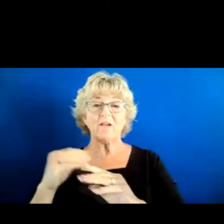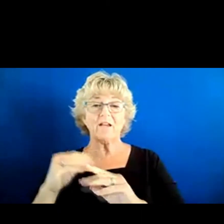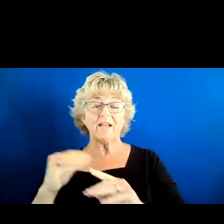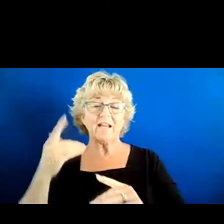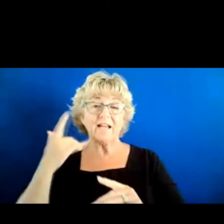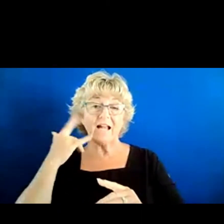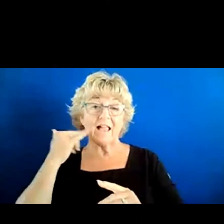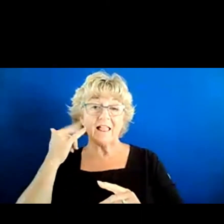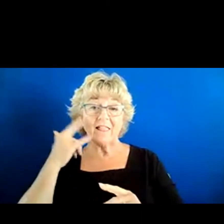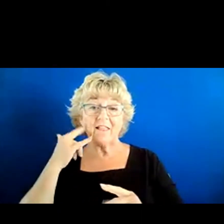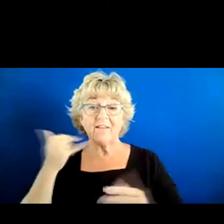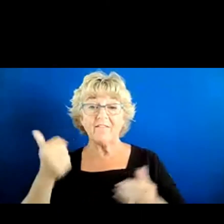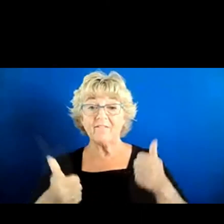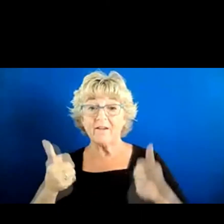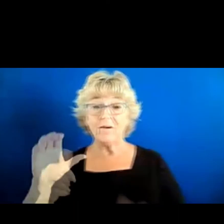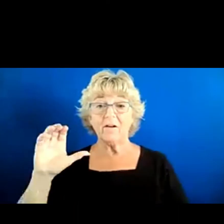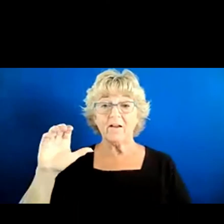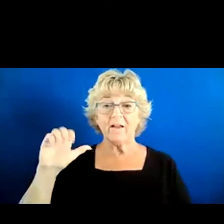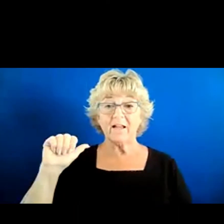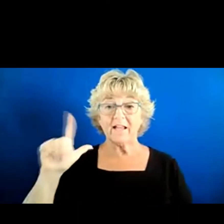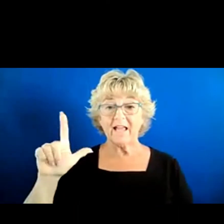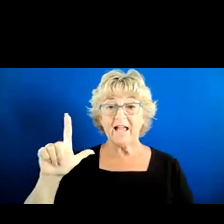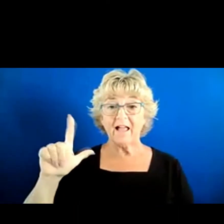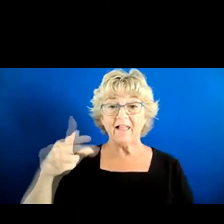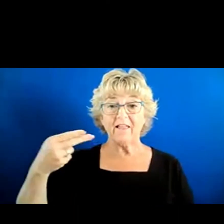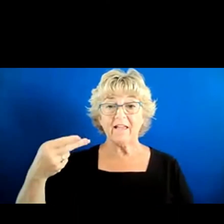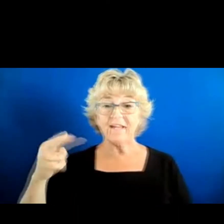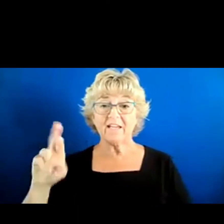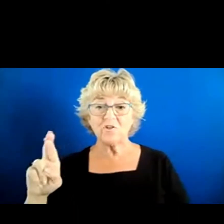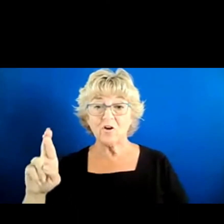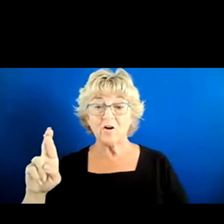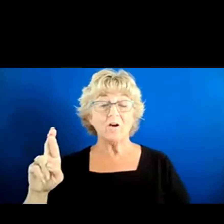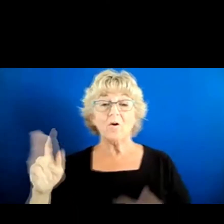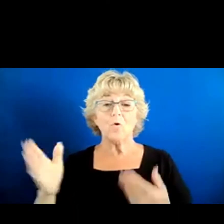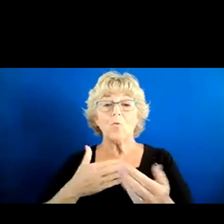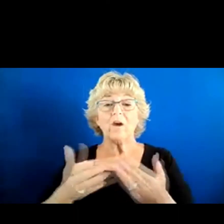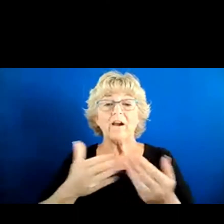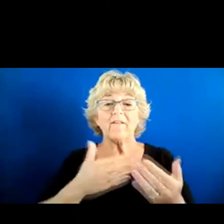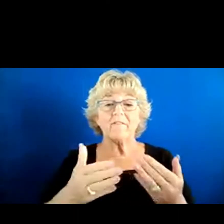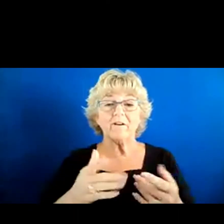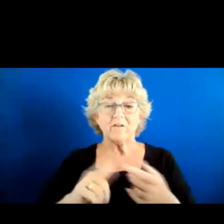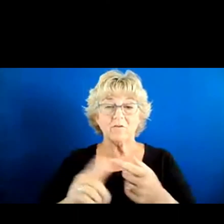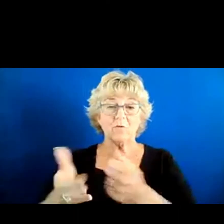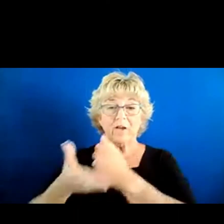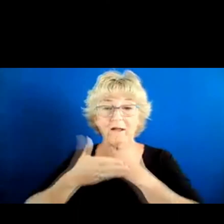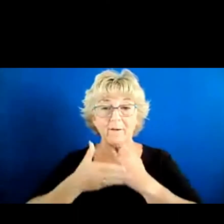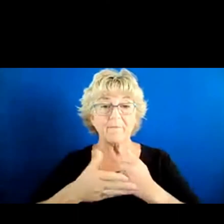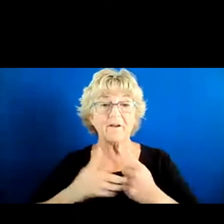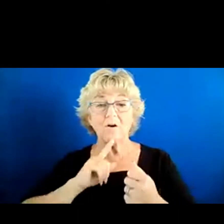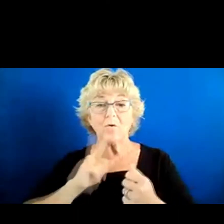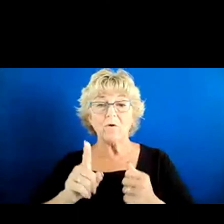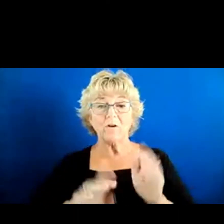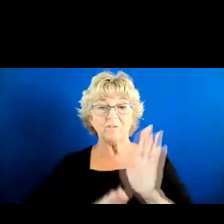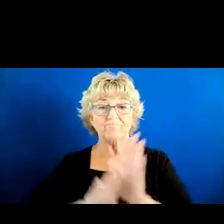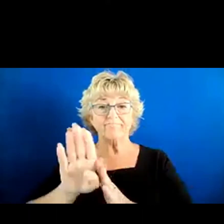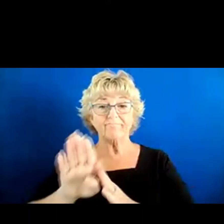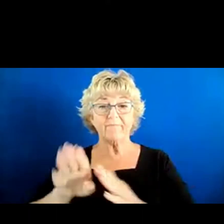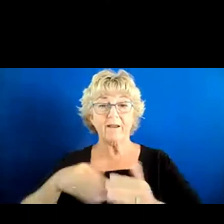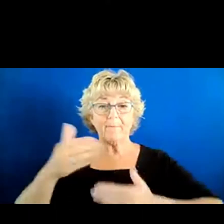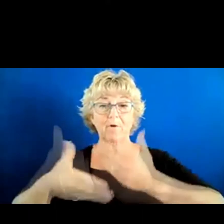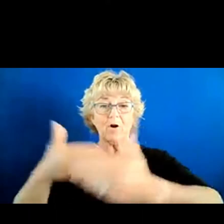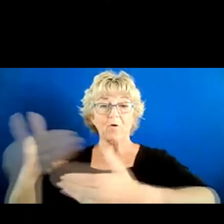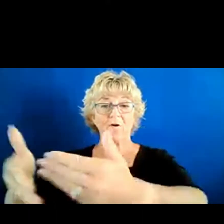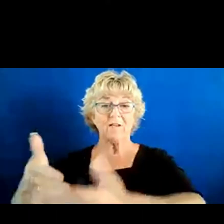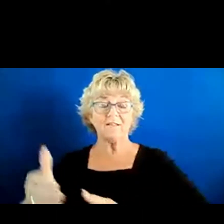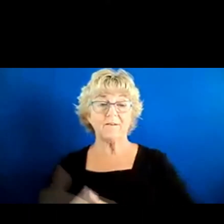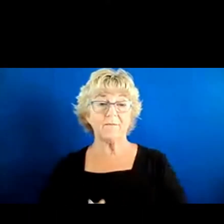whether they're at CalHR or other places to help us kind of really accelerate progress on this issue.